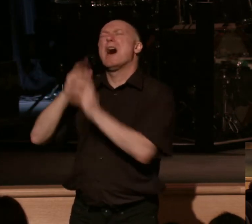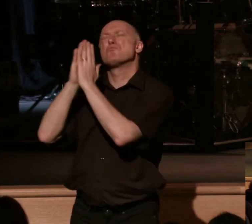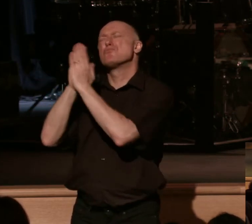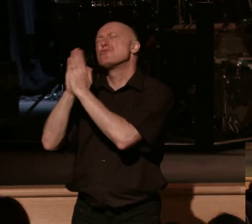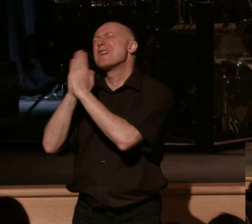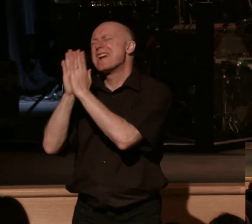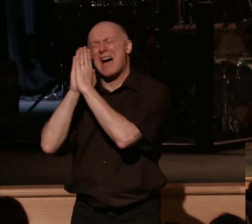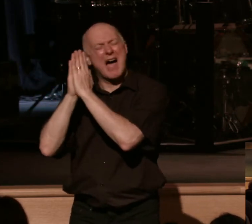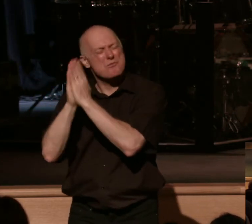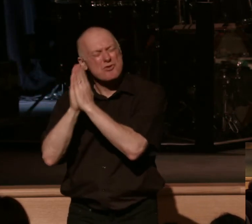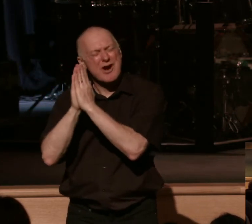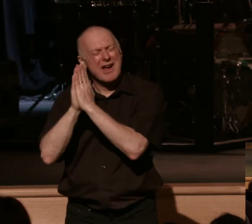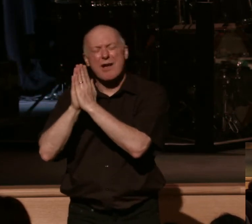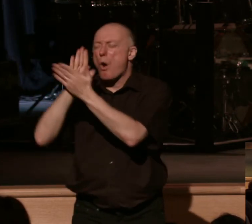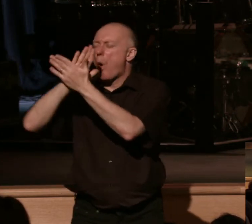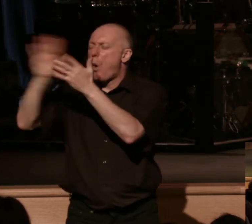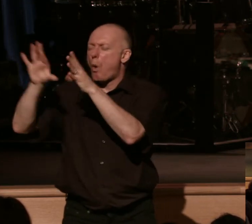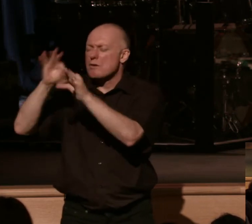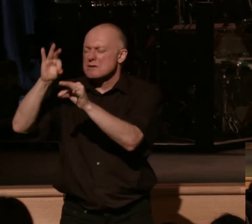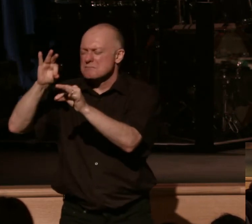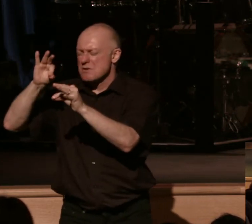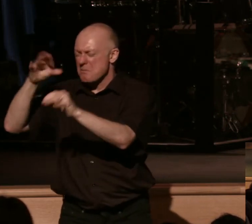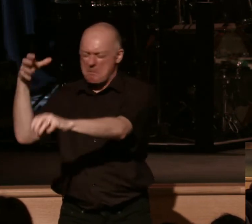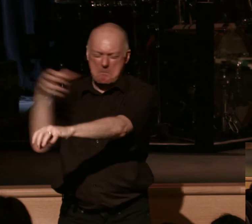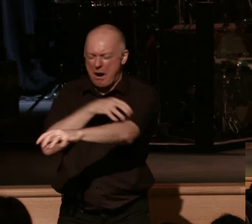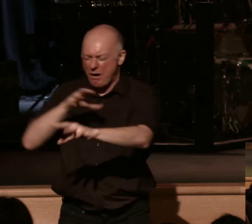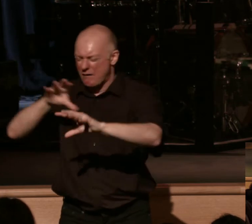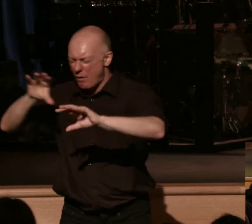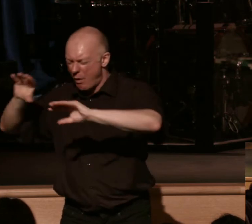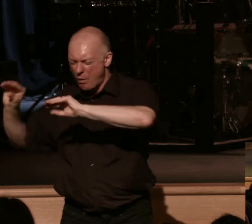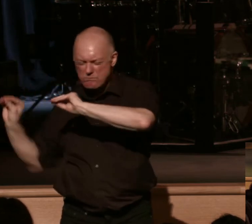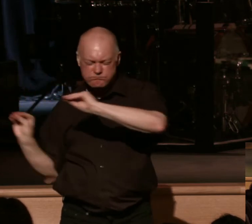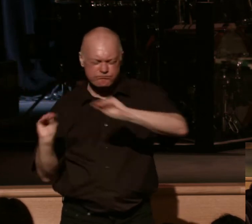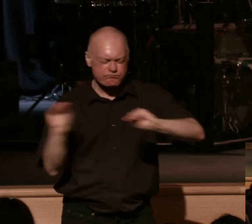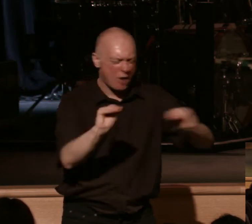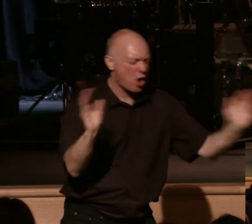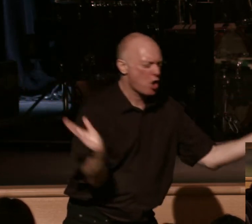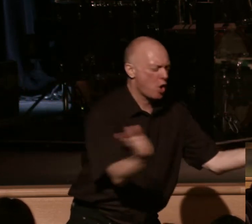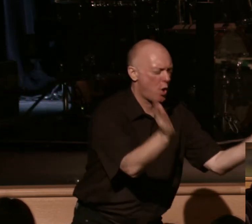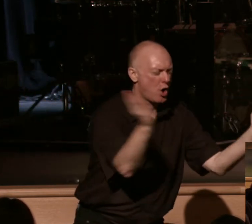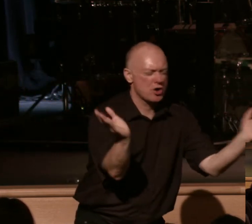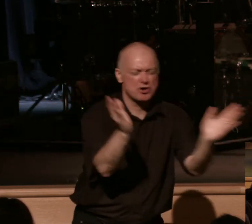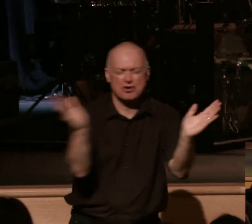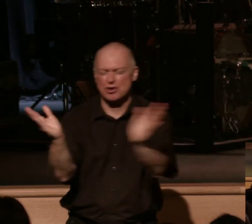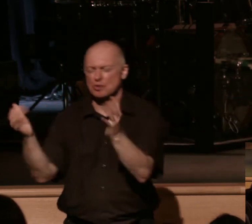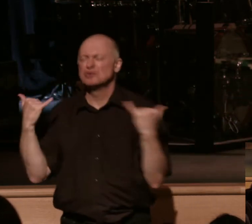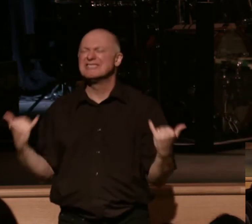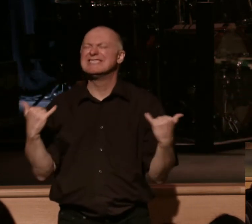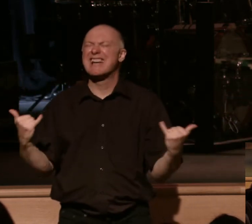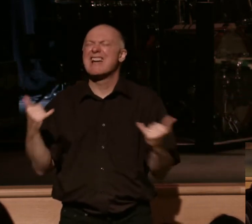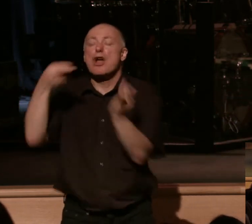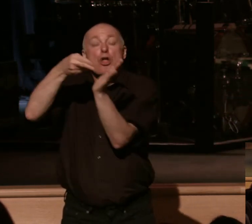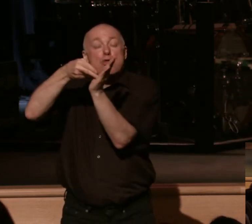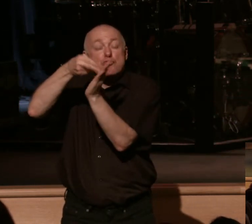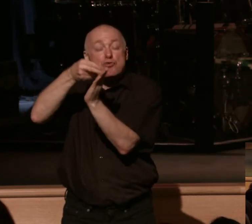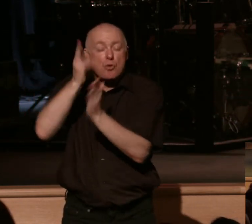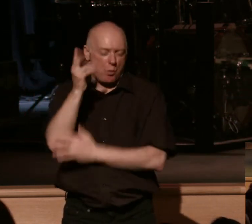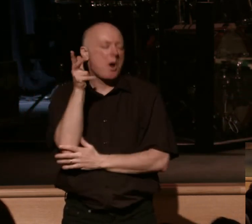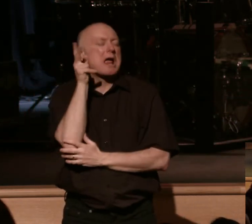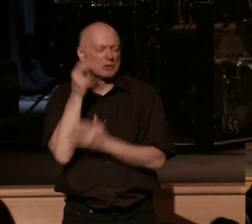a supernatural, powerful sense of encouragement through this place this day. The truth that we're gonna hear, Lord, the truth of being